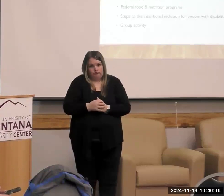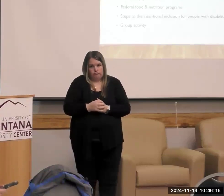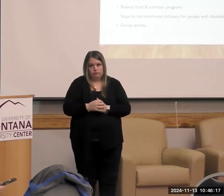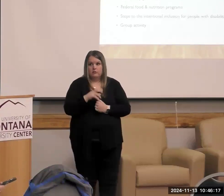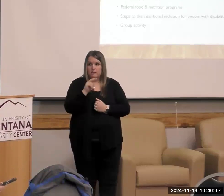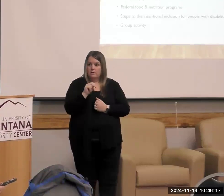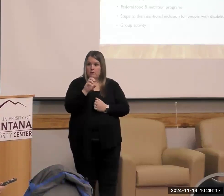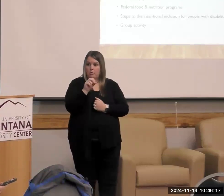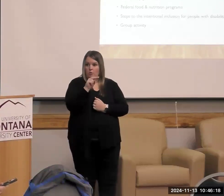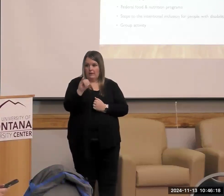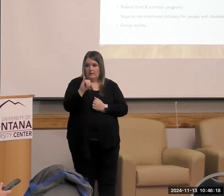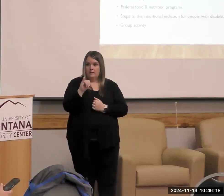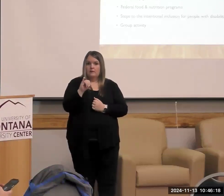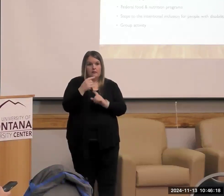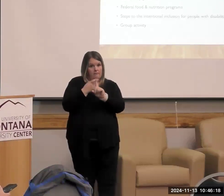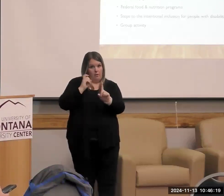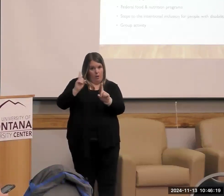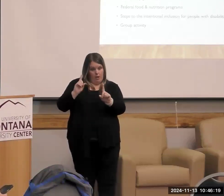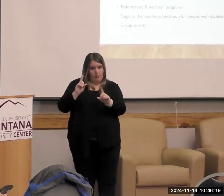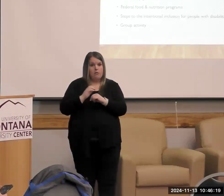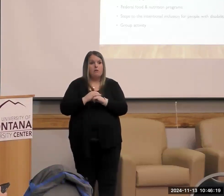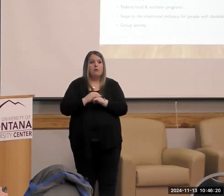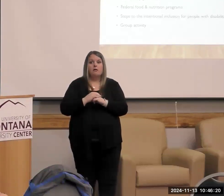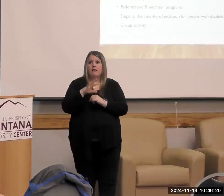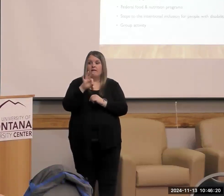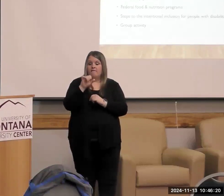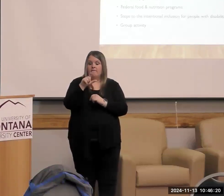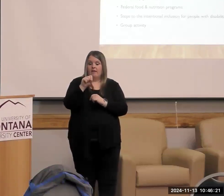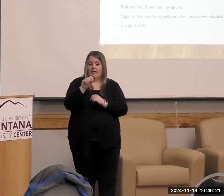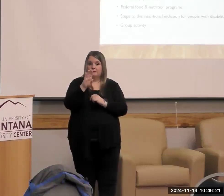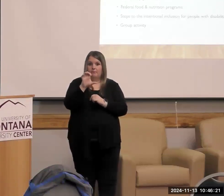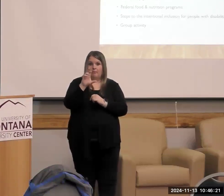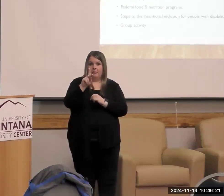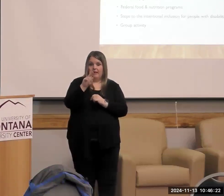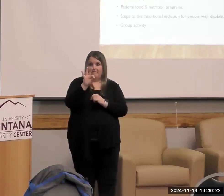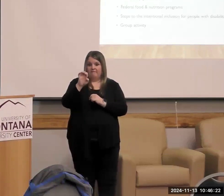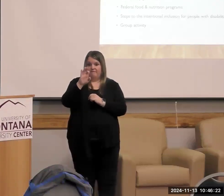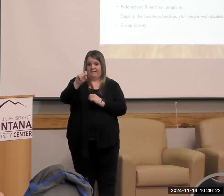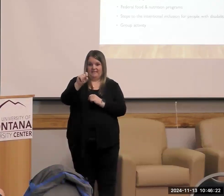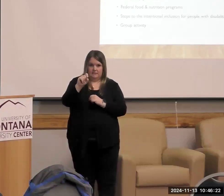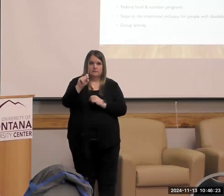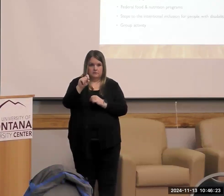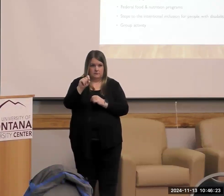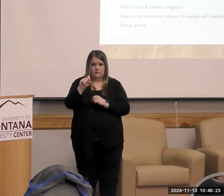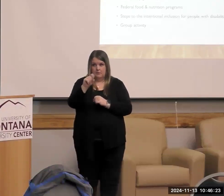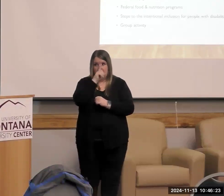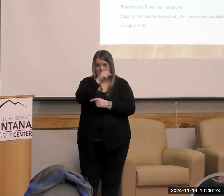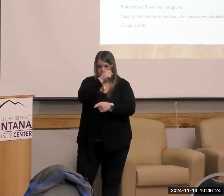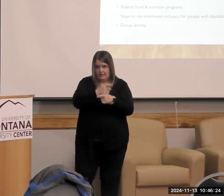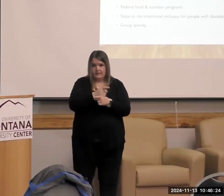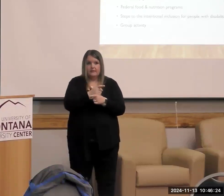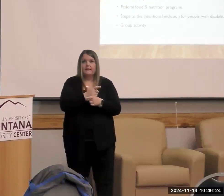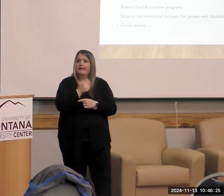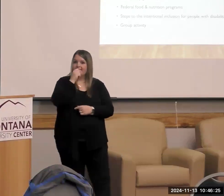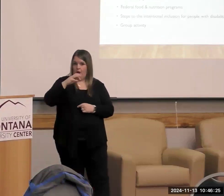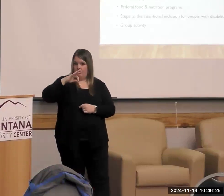Noni Wolf is from Fast Blackfeet, which, so I wanted to make sure I got this right, is a